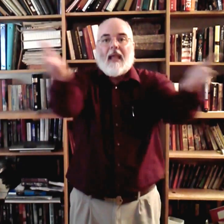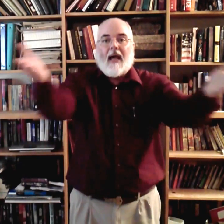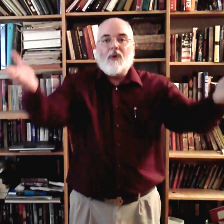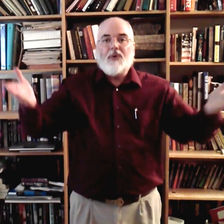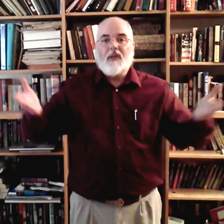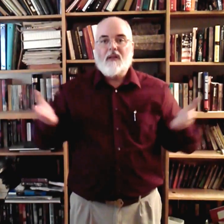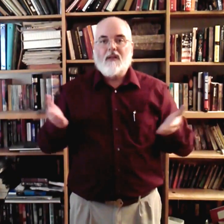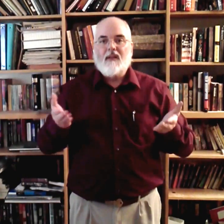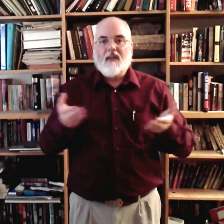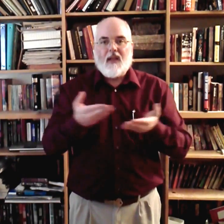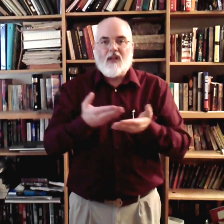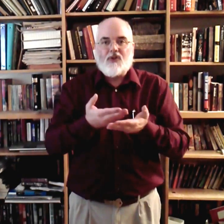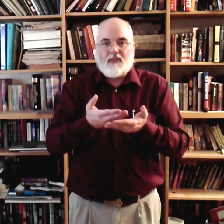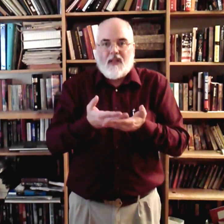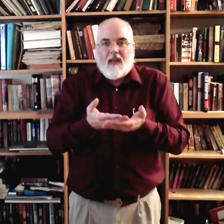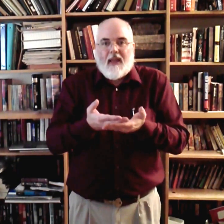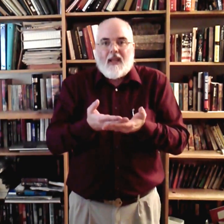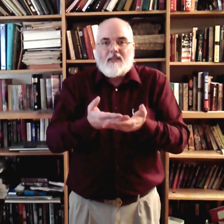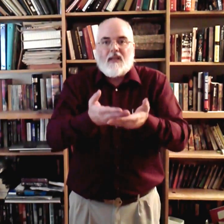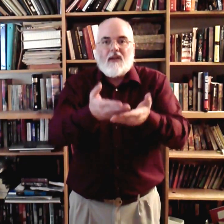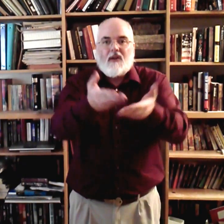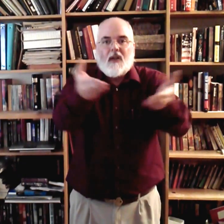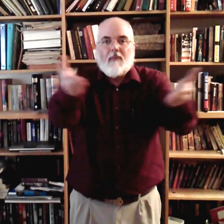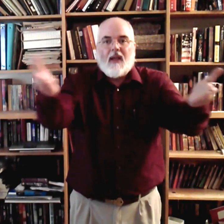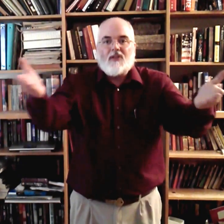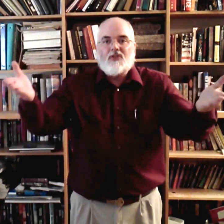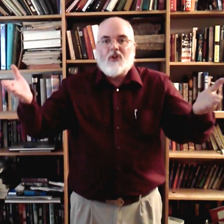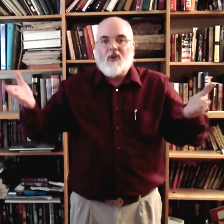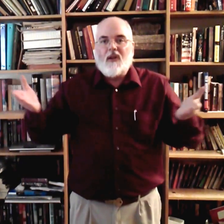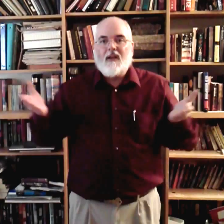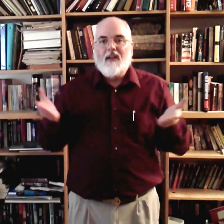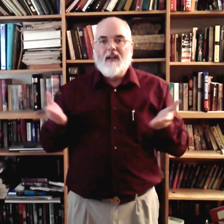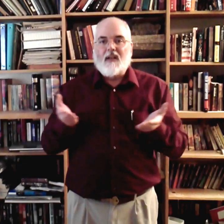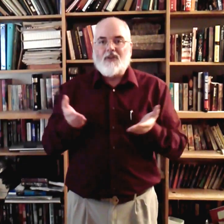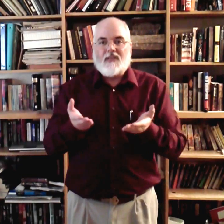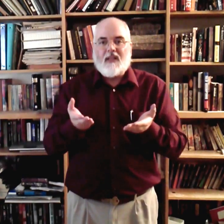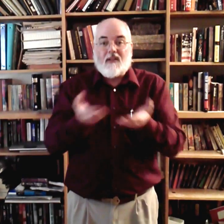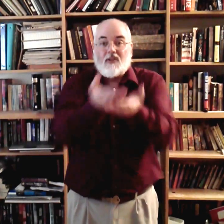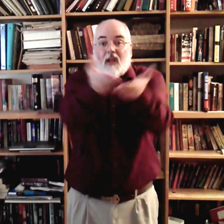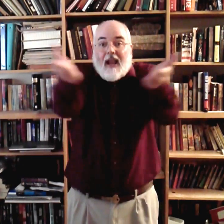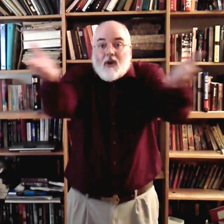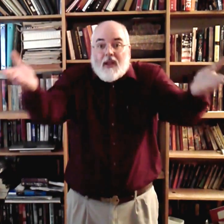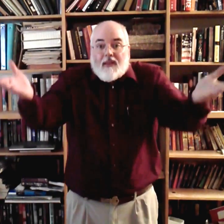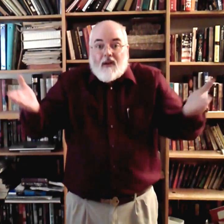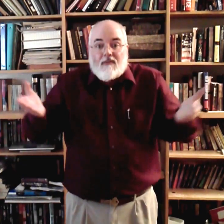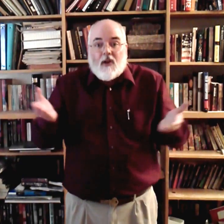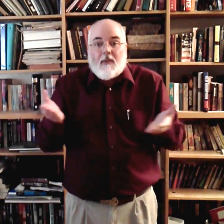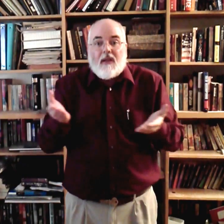out. And it's just hands here coming out circling to let you see that there's an area there in front of me.